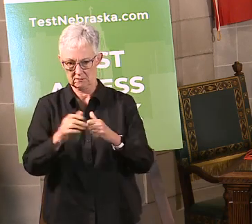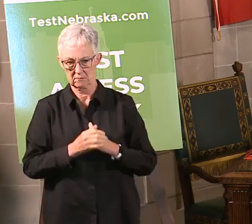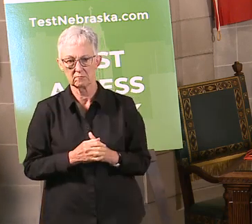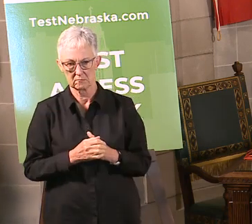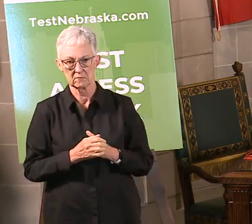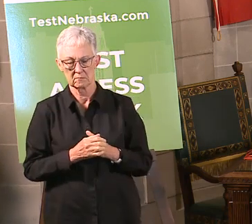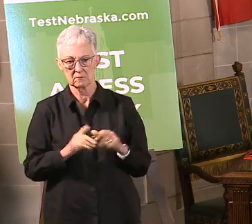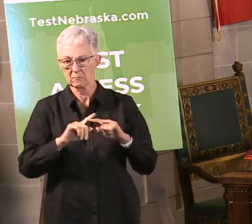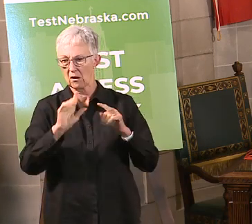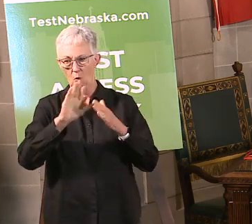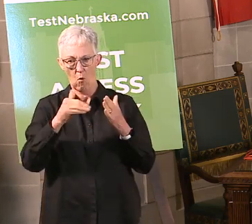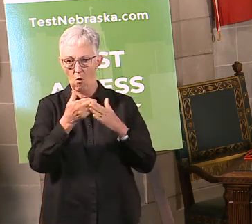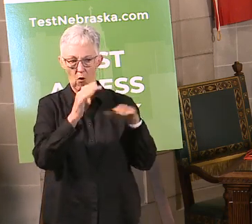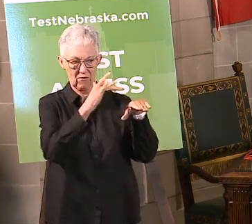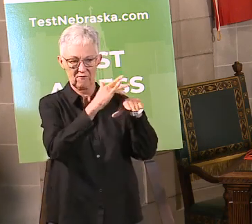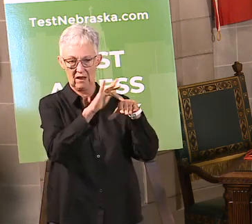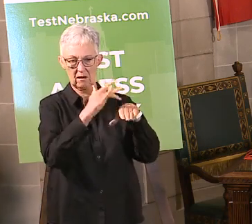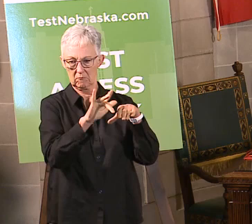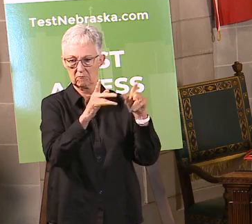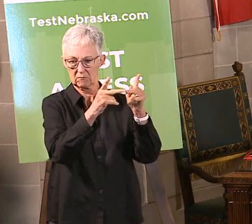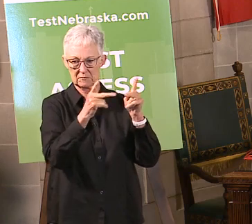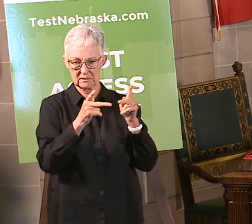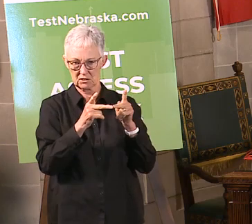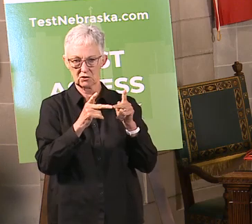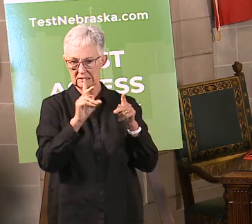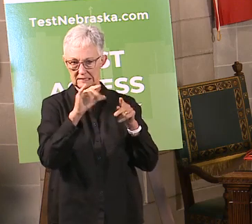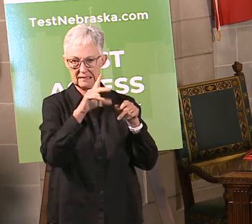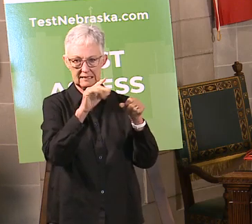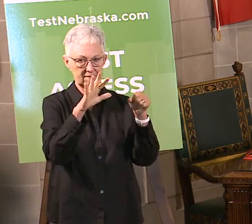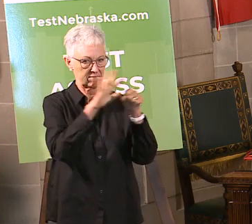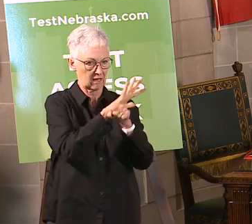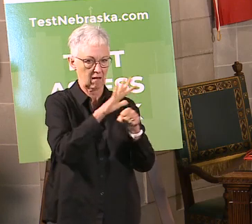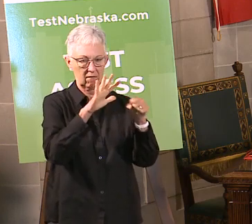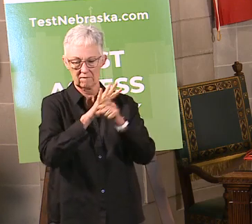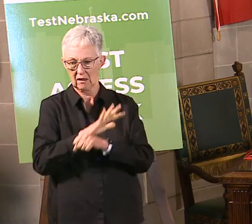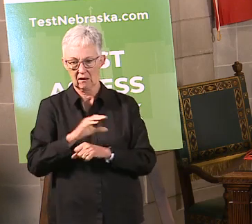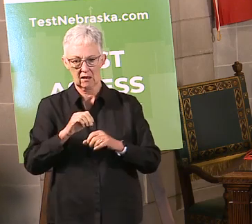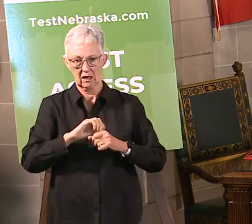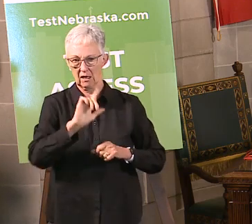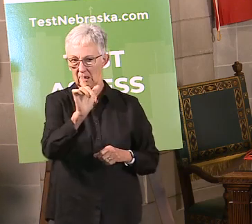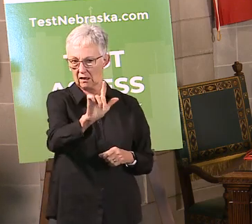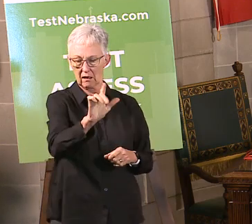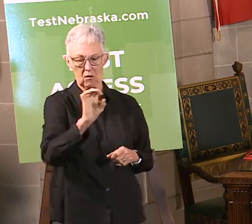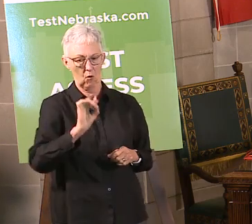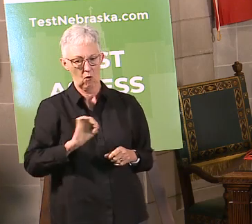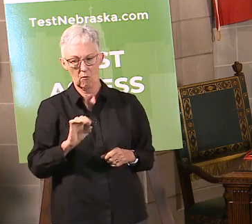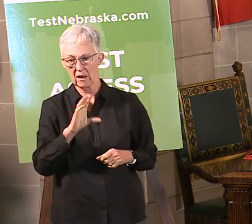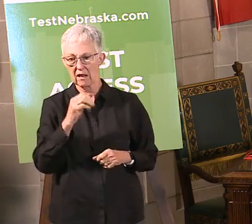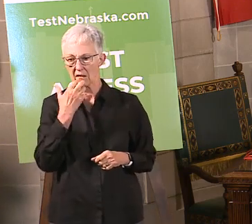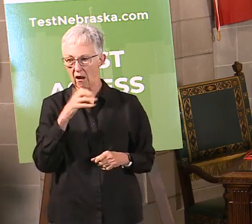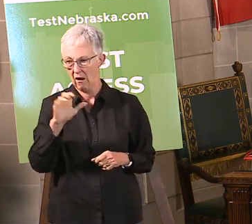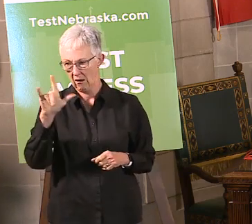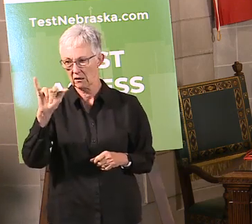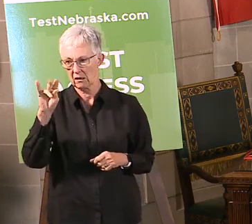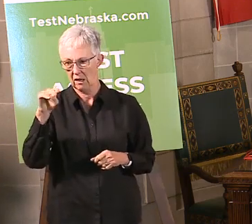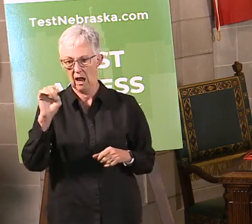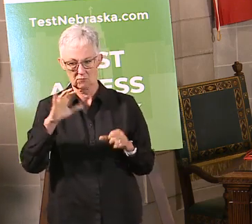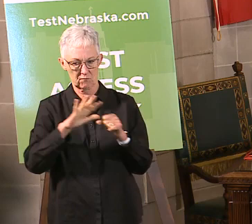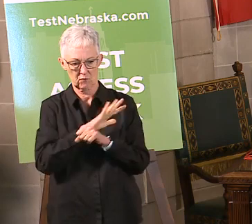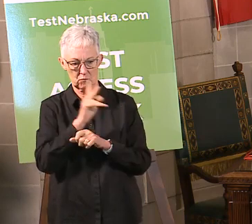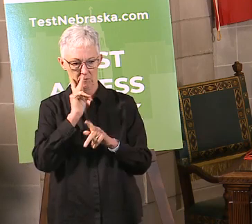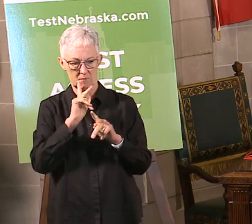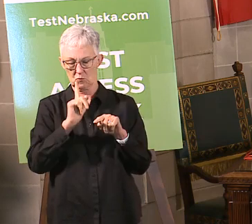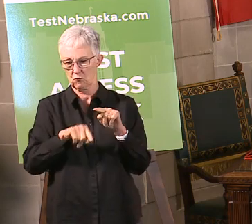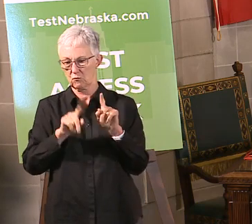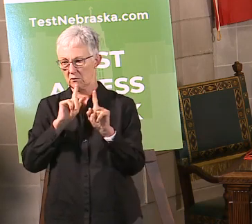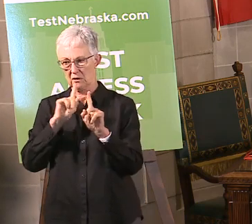filled up quickly, especially in Lincoln and Omaha, and that the hotline wasn't answering calls the way they should. So please be patient with